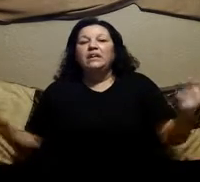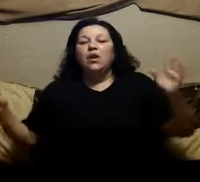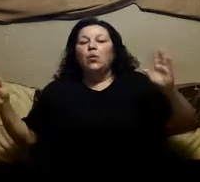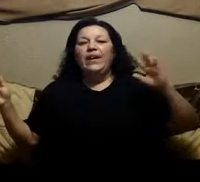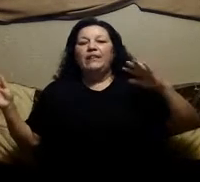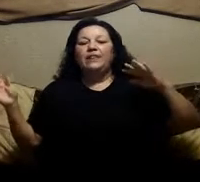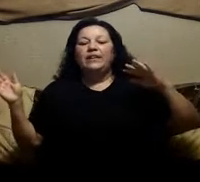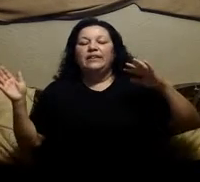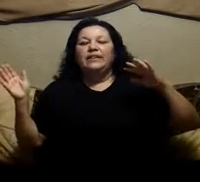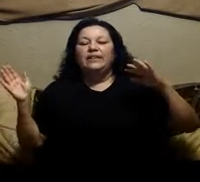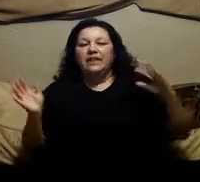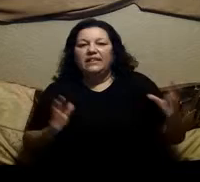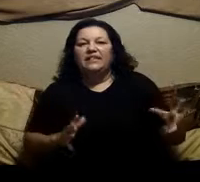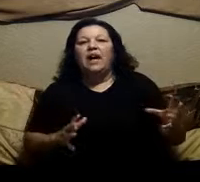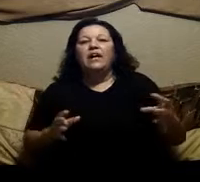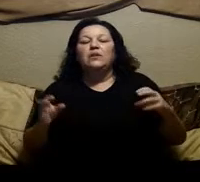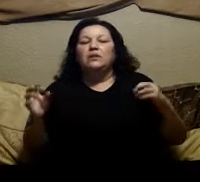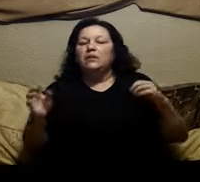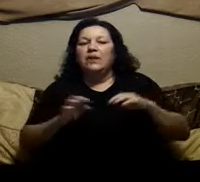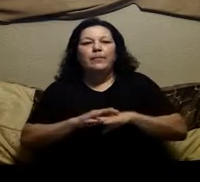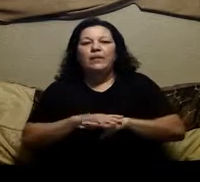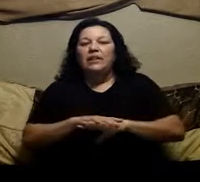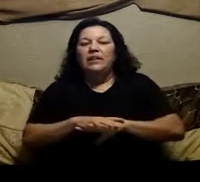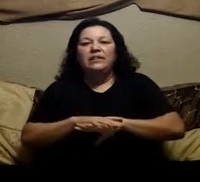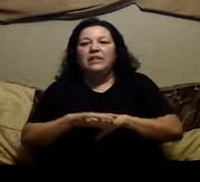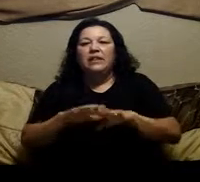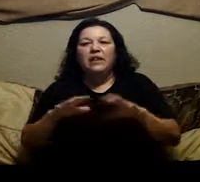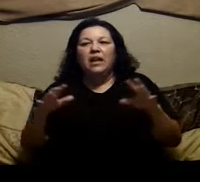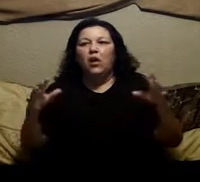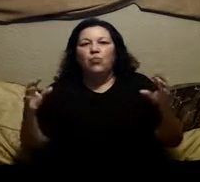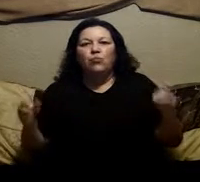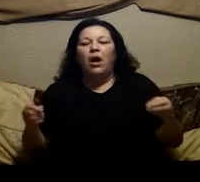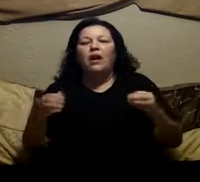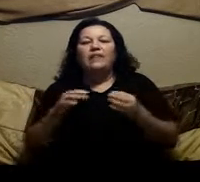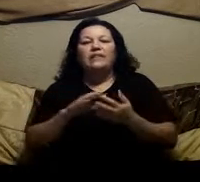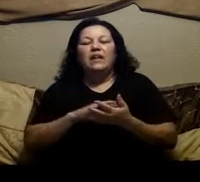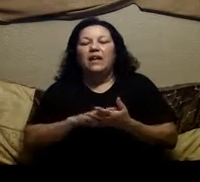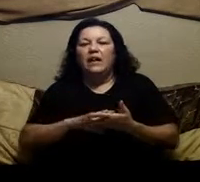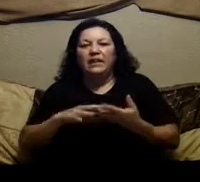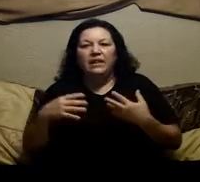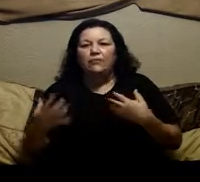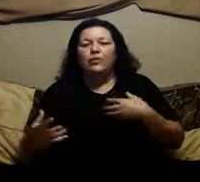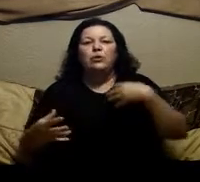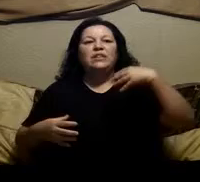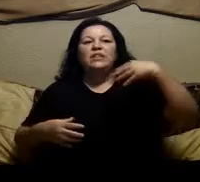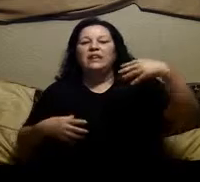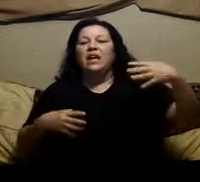we have done his diet i mean he's eating raw he's eating fruit he's eating